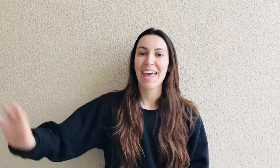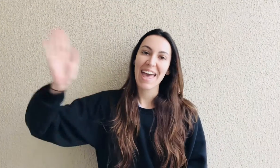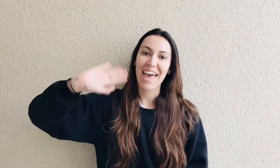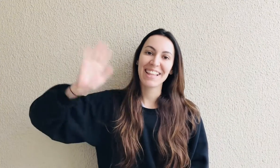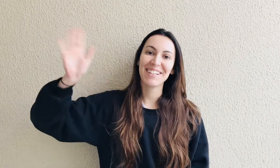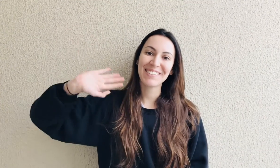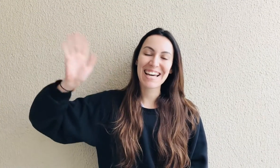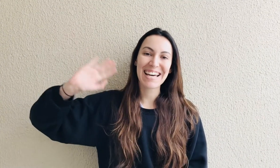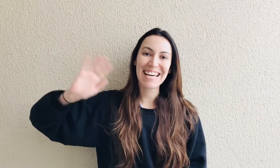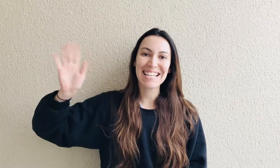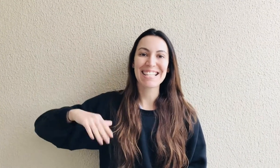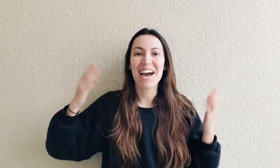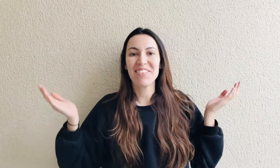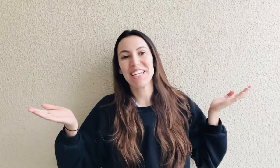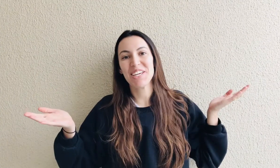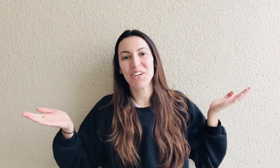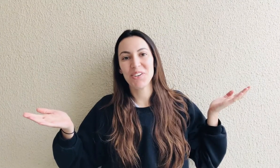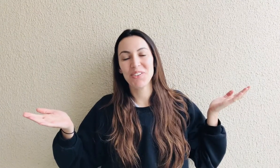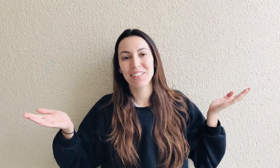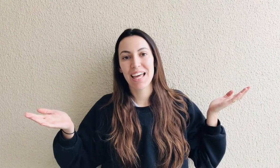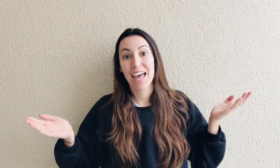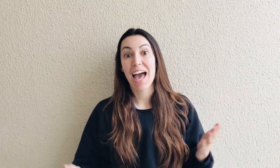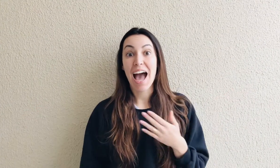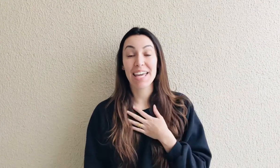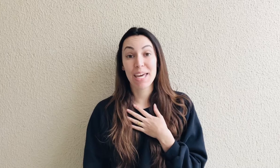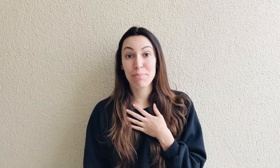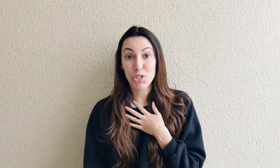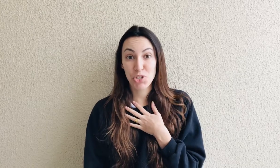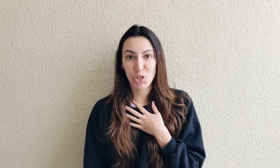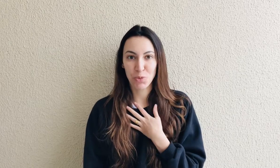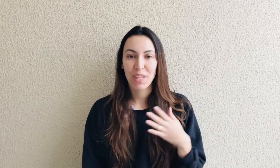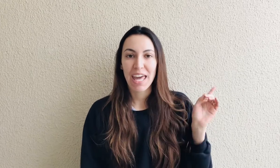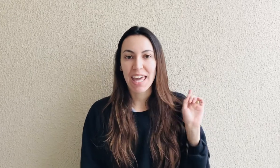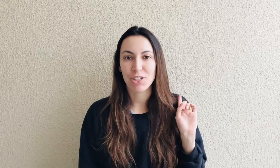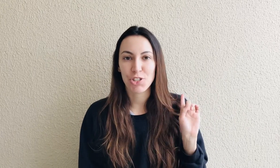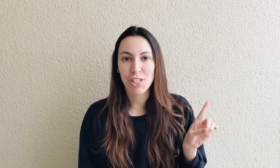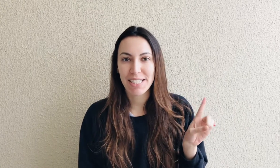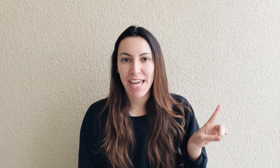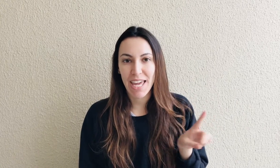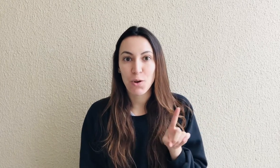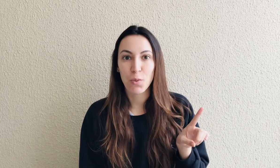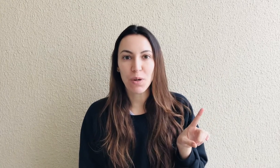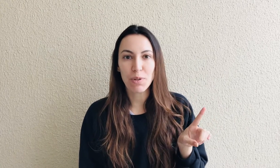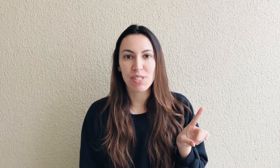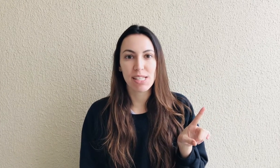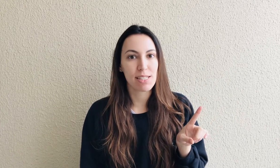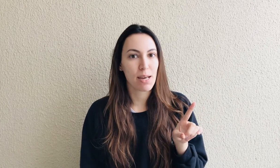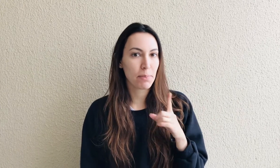Hello guys! How are you? I am Miju and today we will see some